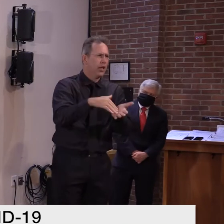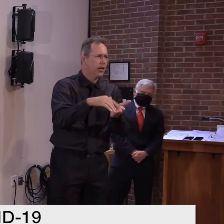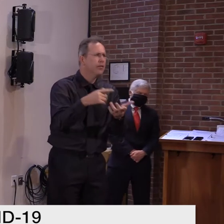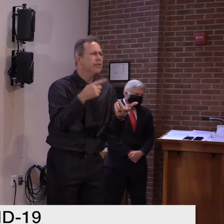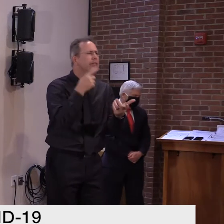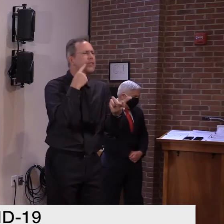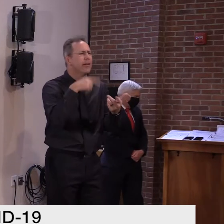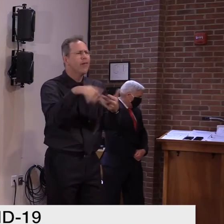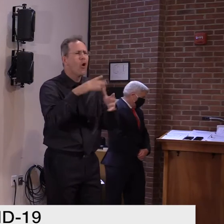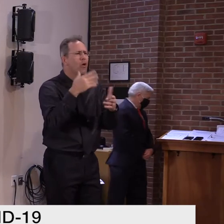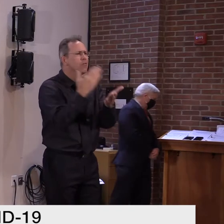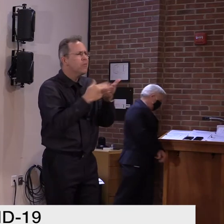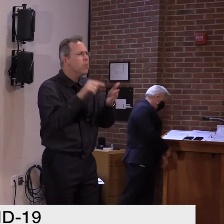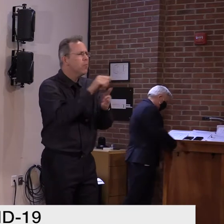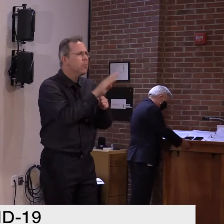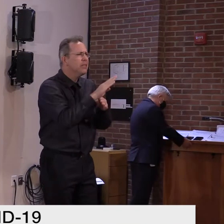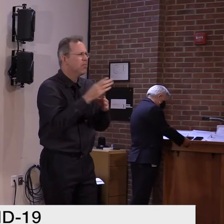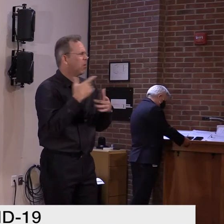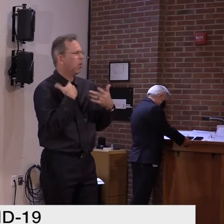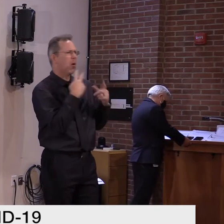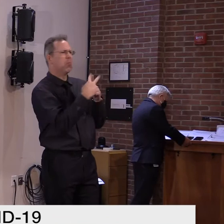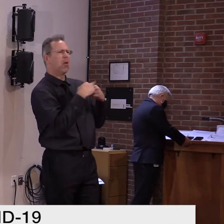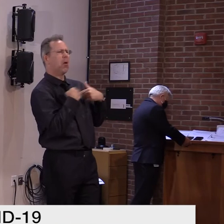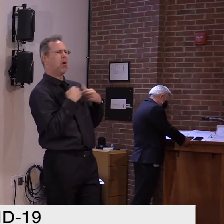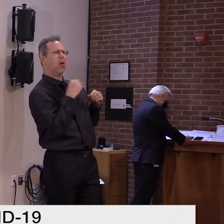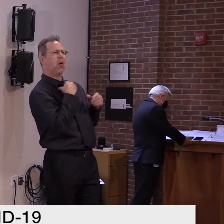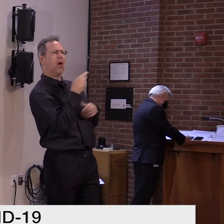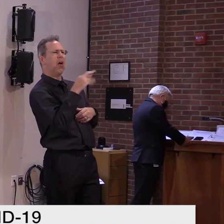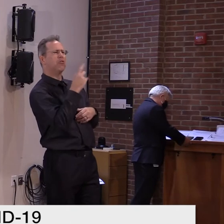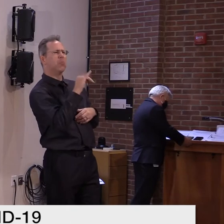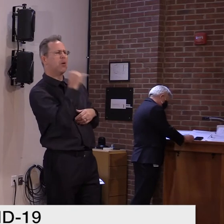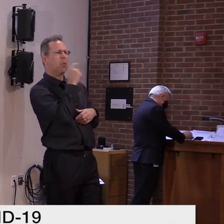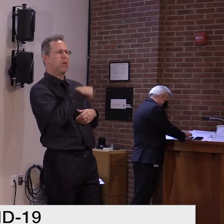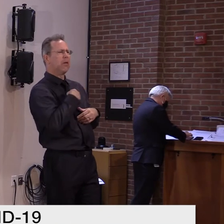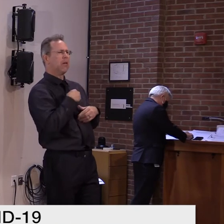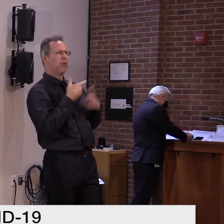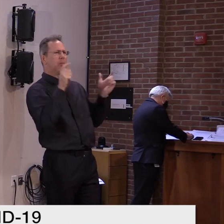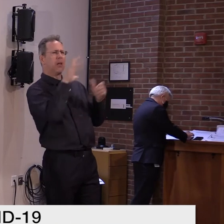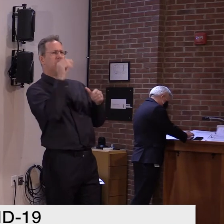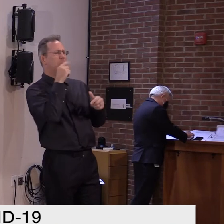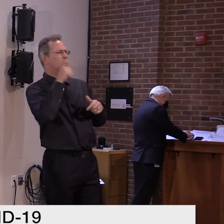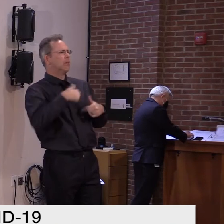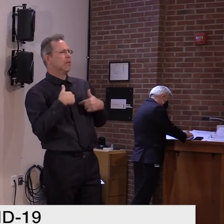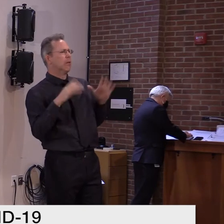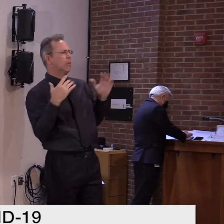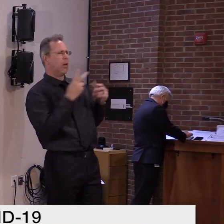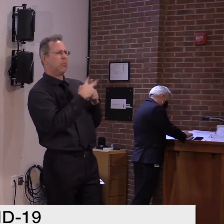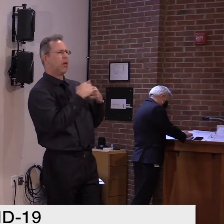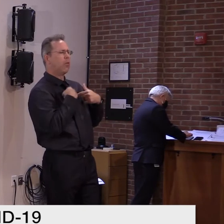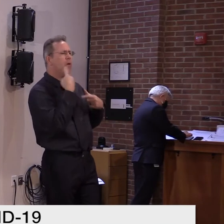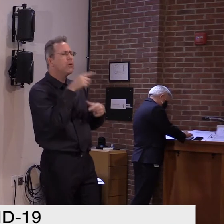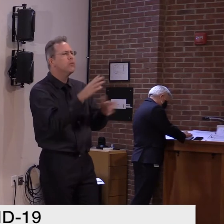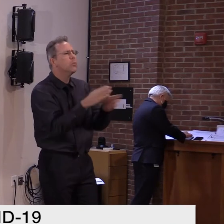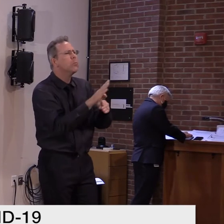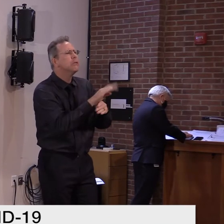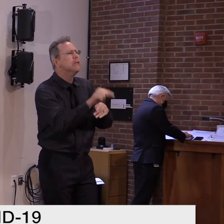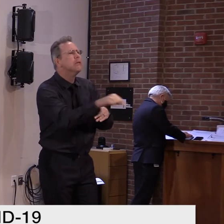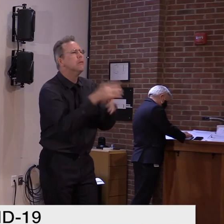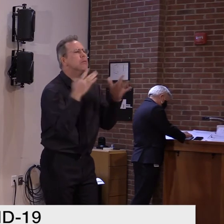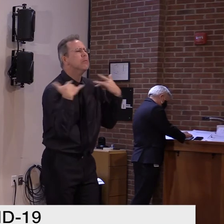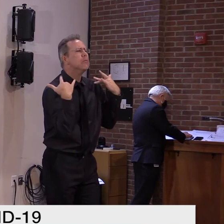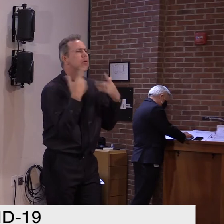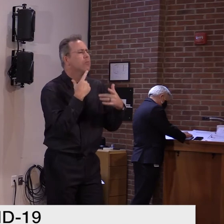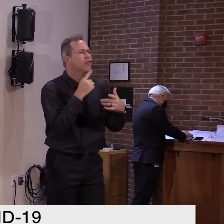trying to, to make sure they have all the information needed, uh, so that they can, uh, take advantage of this for their employers, employees, not for themselves,